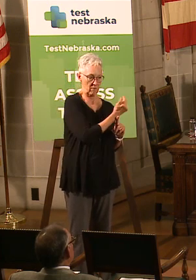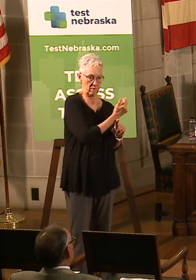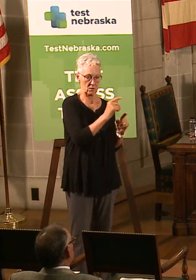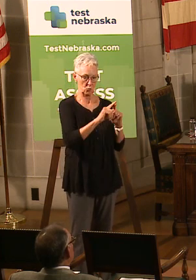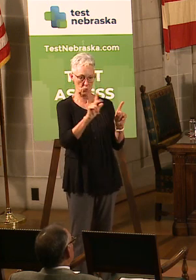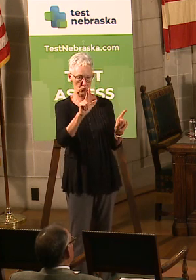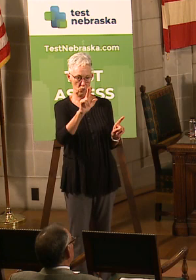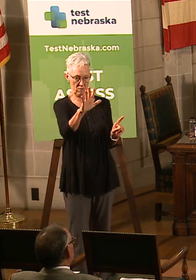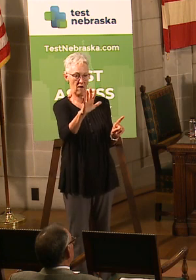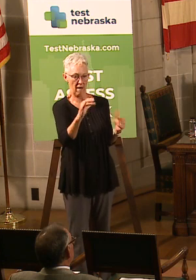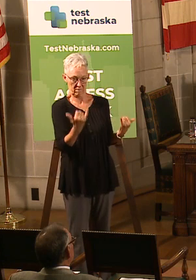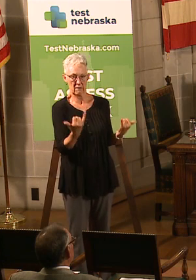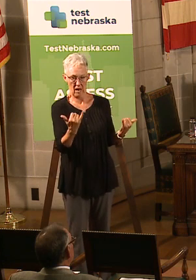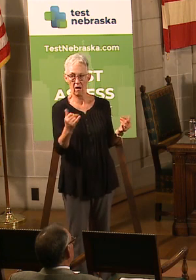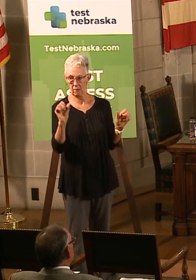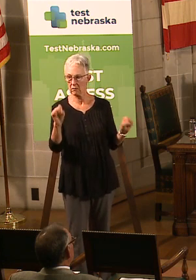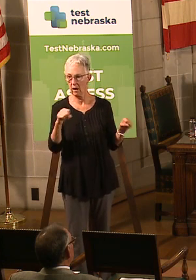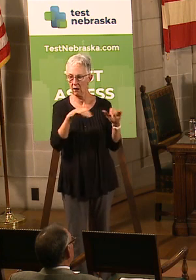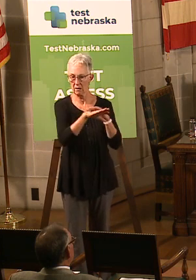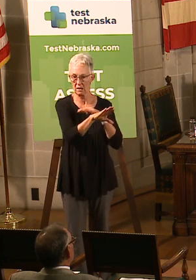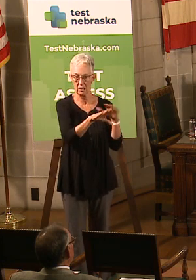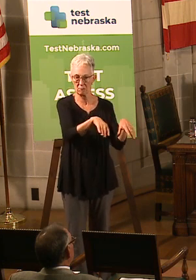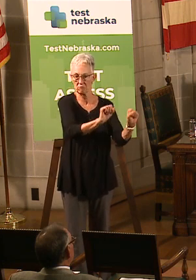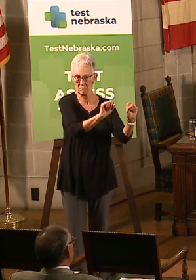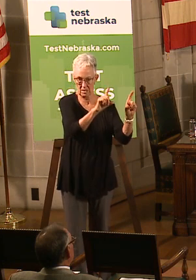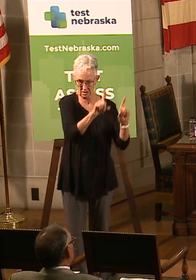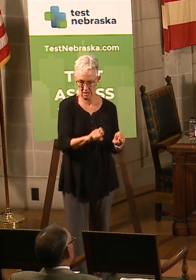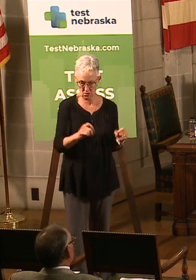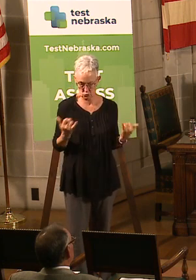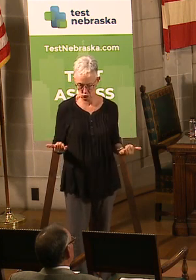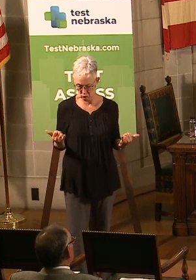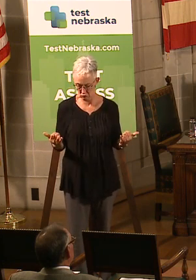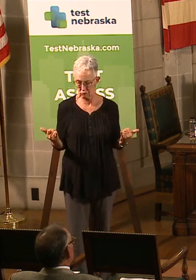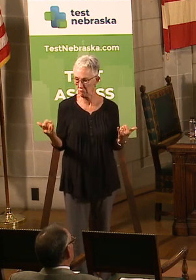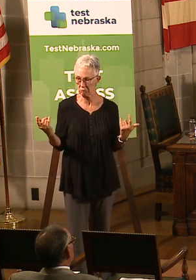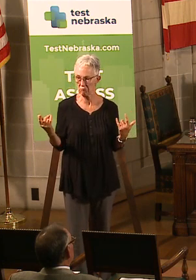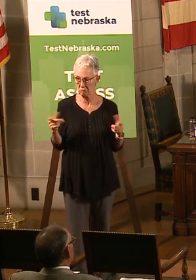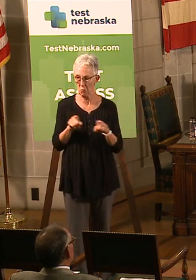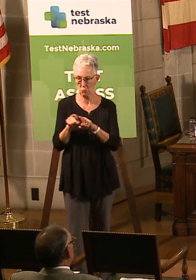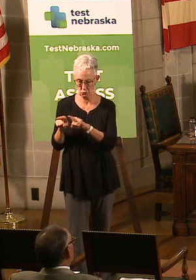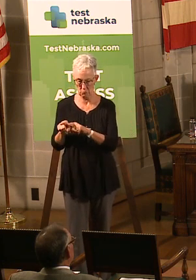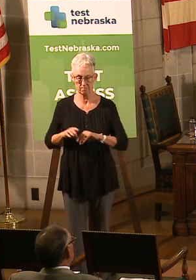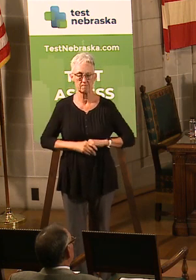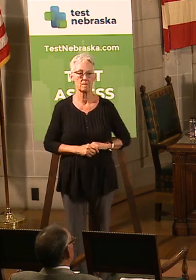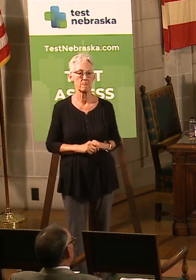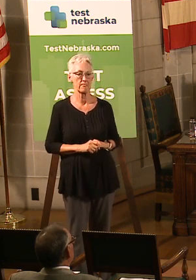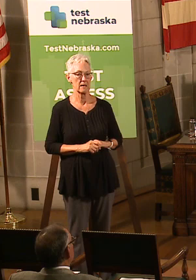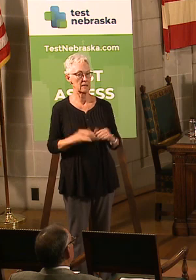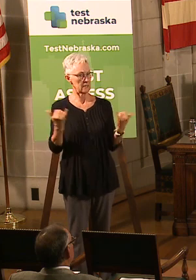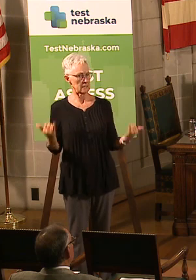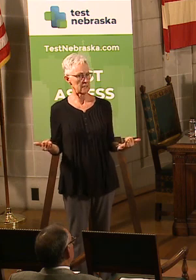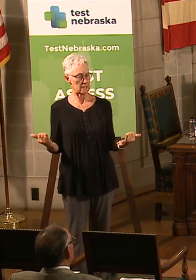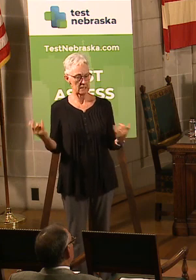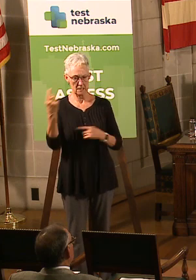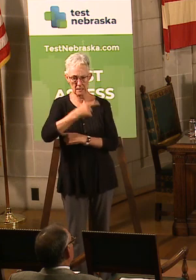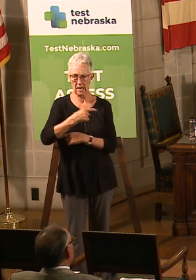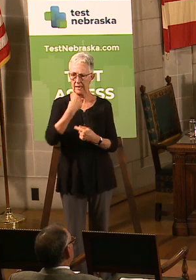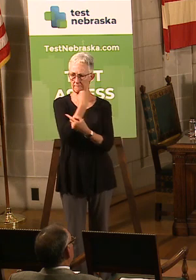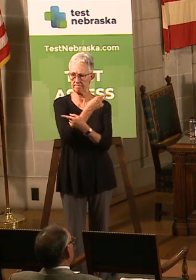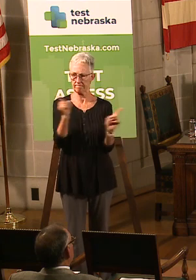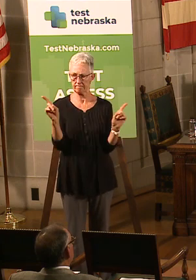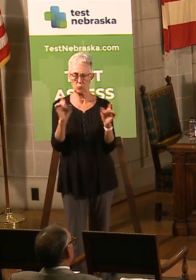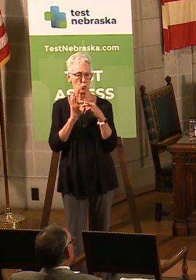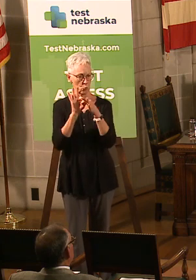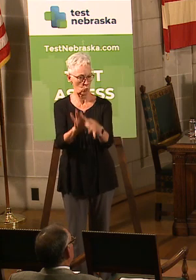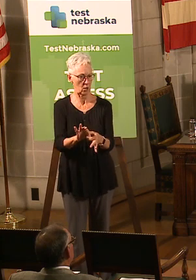.com. So today we are going to make the announcement with regard to the CARES Act funding or part of the